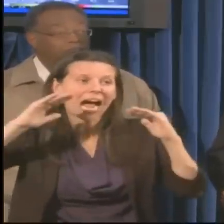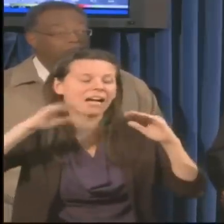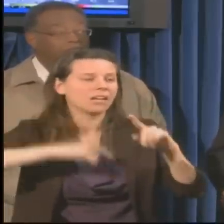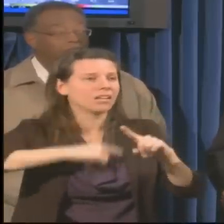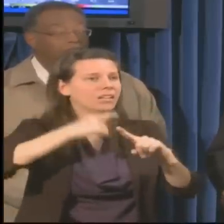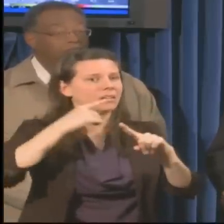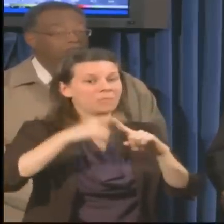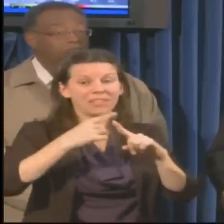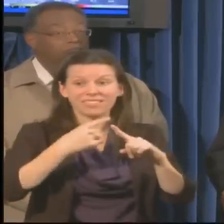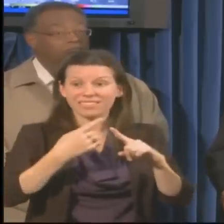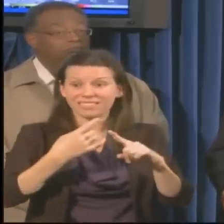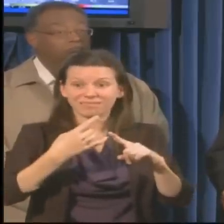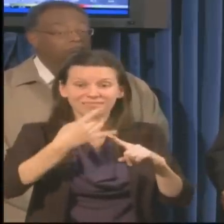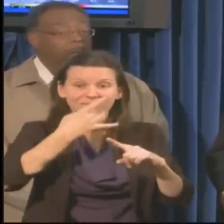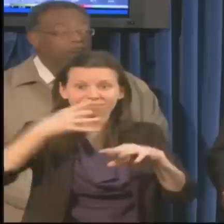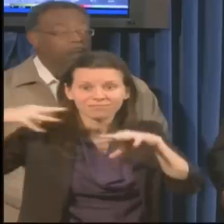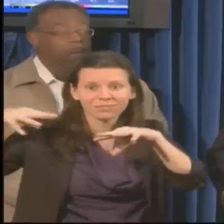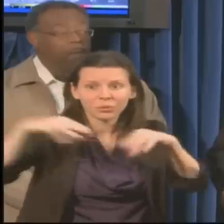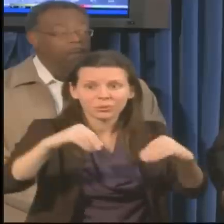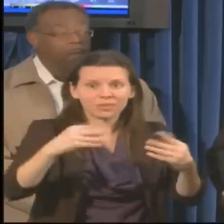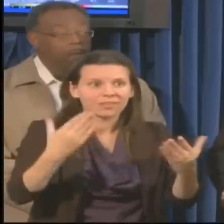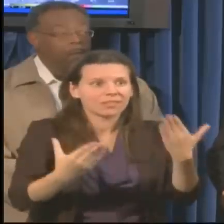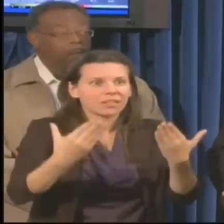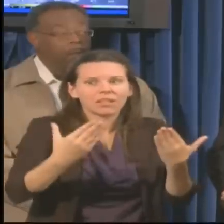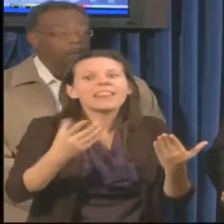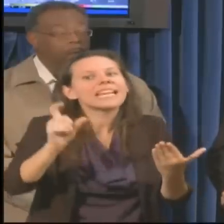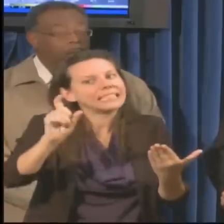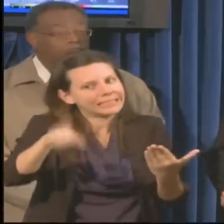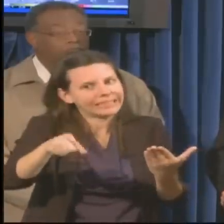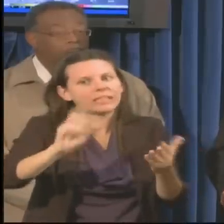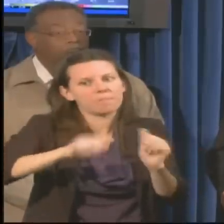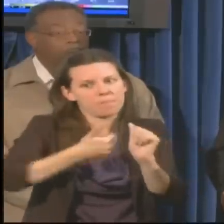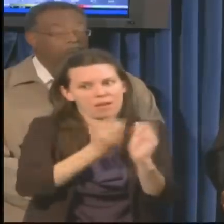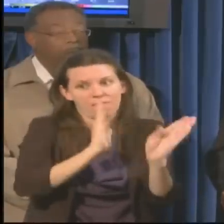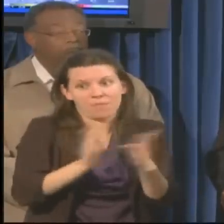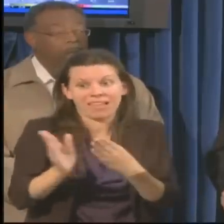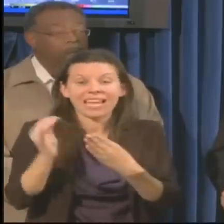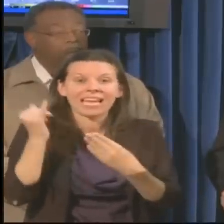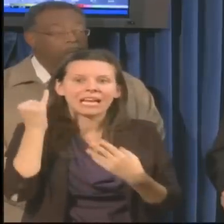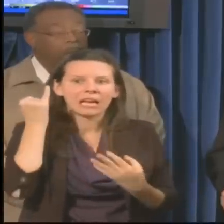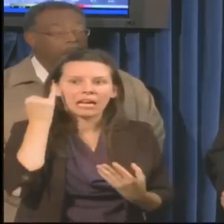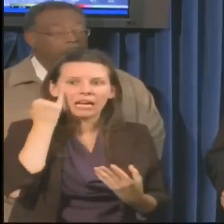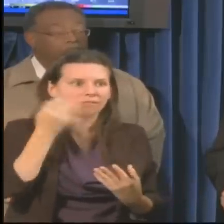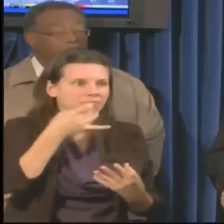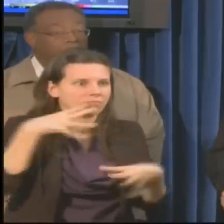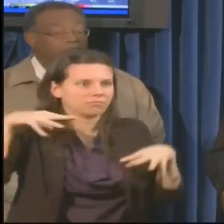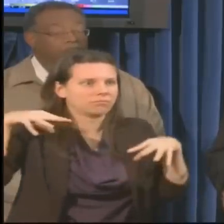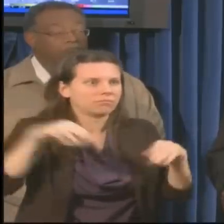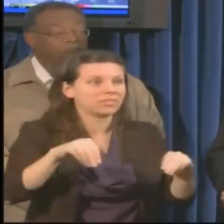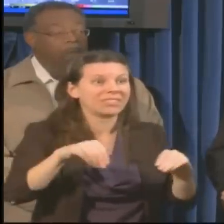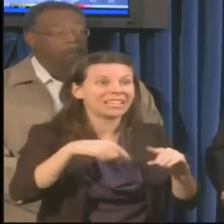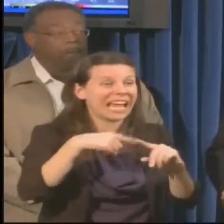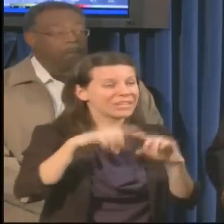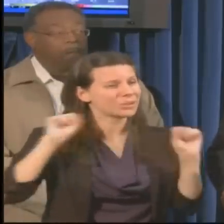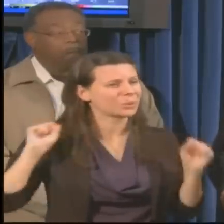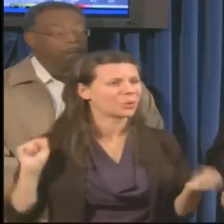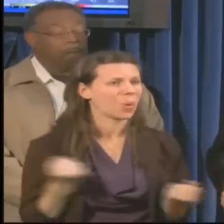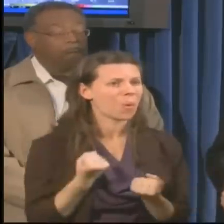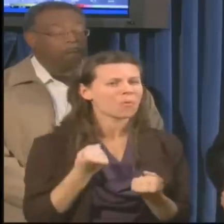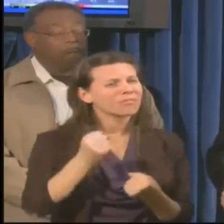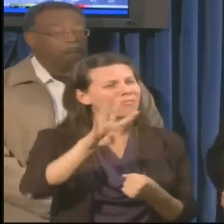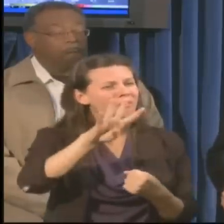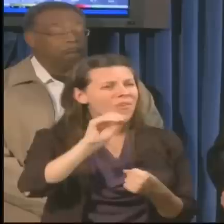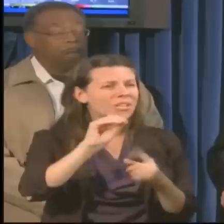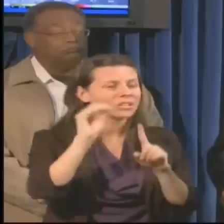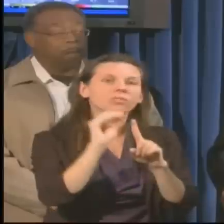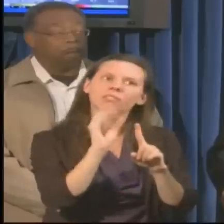alternative plan. They need to know where they're going to go if the electricity goes out and it's 40 degrees on Monday night or Tuesday night. It is a